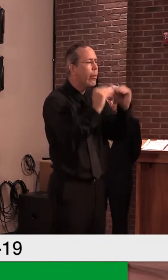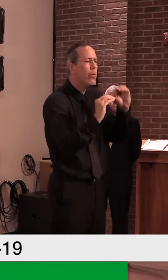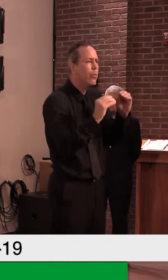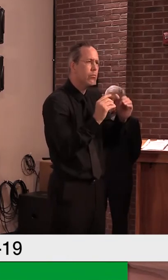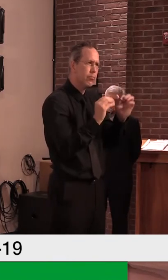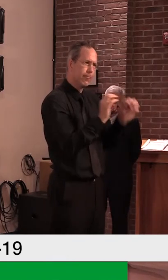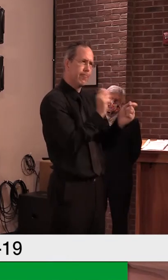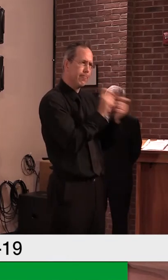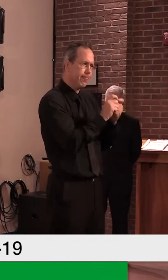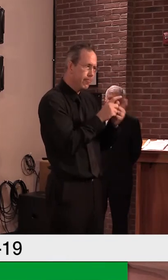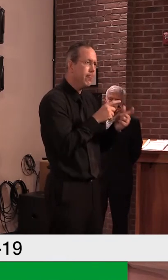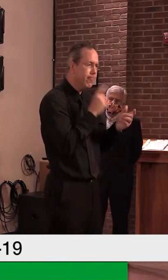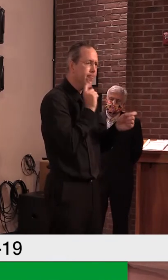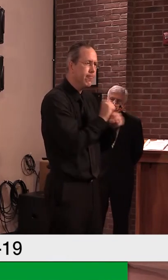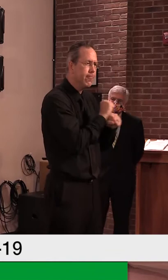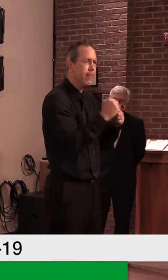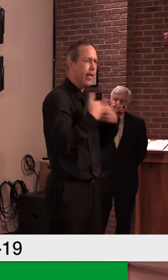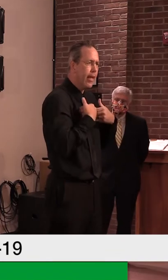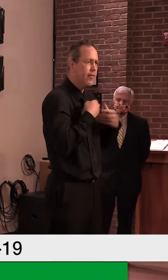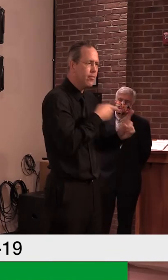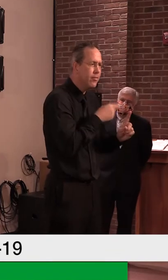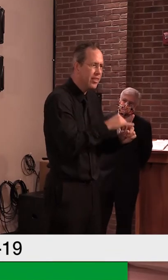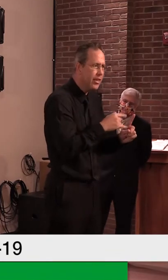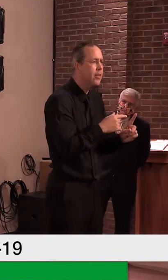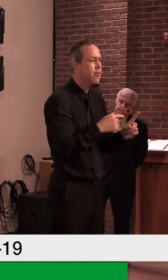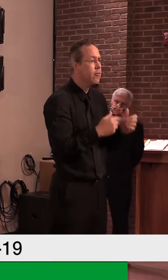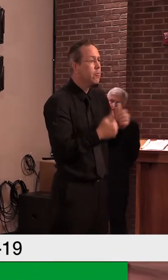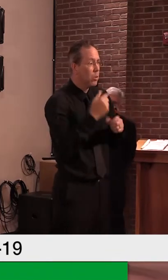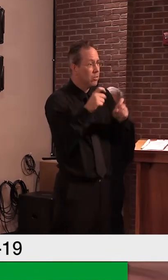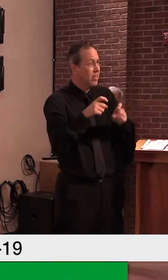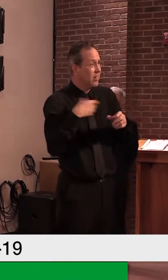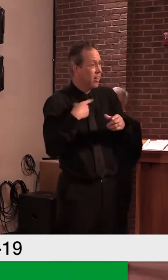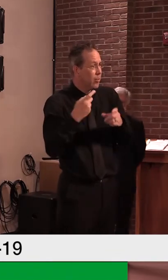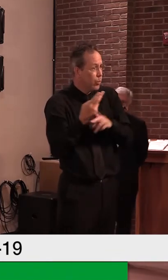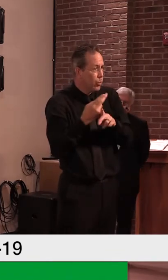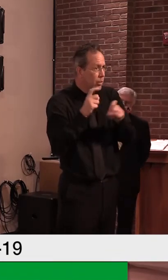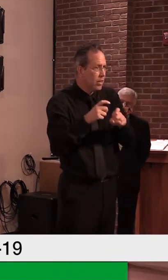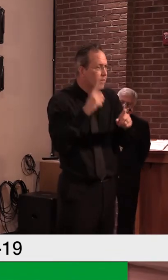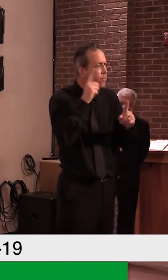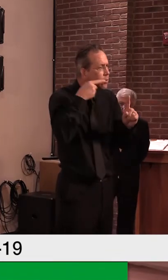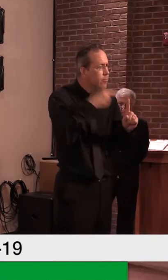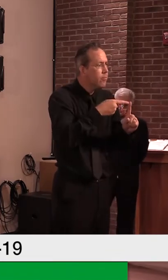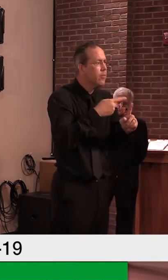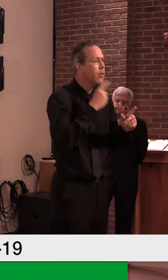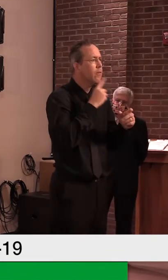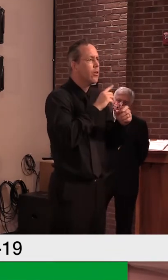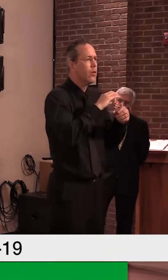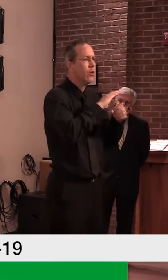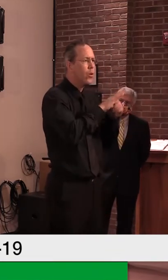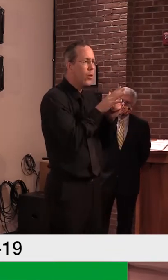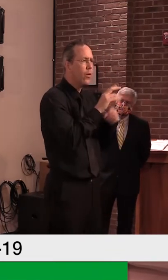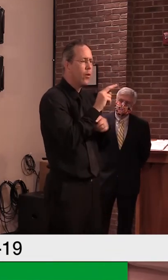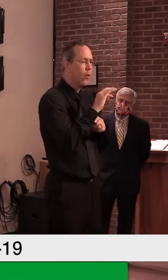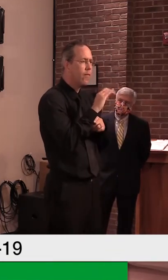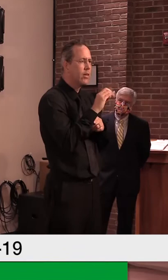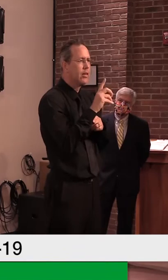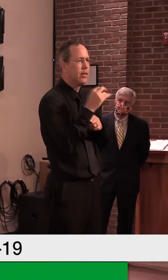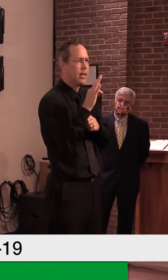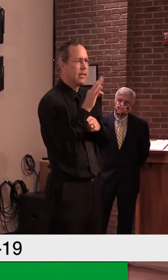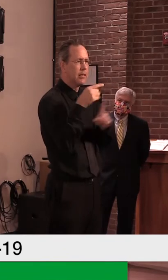the majority of tests are actually detecting SARS-CoV-2, which is the cause of COVID-19.